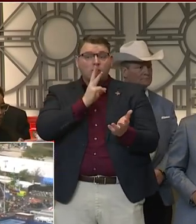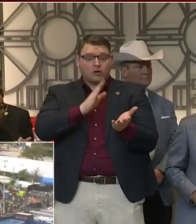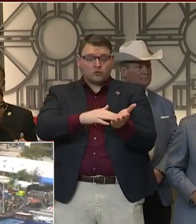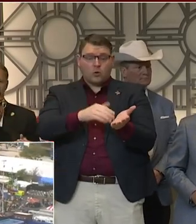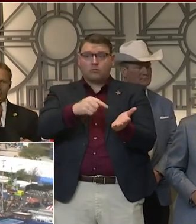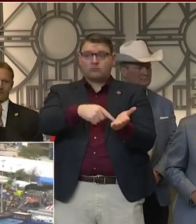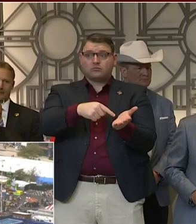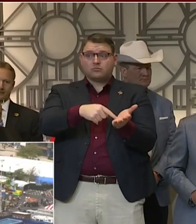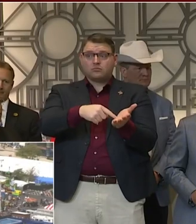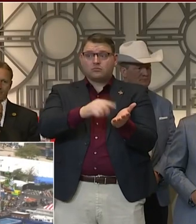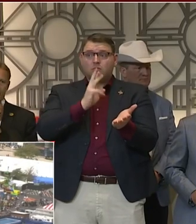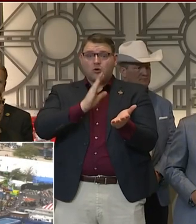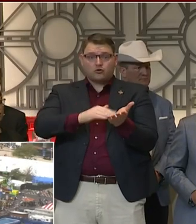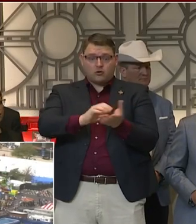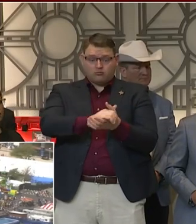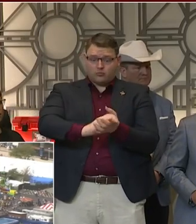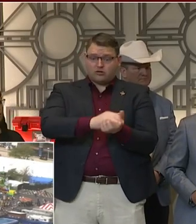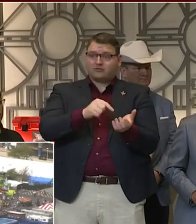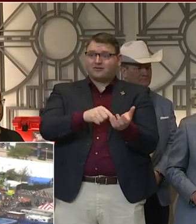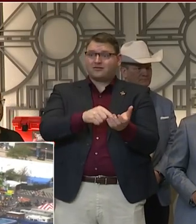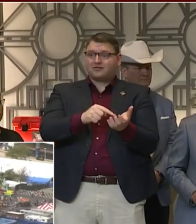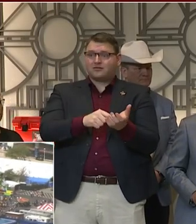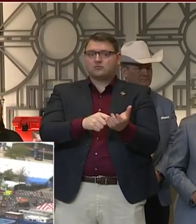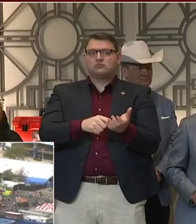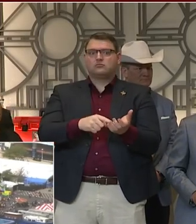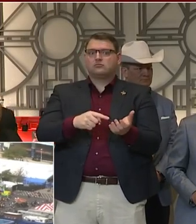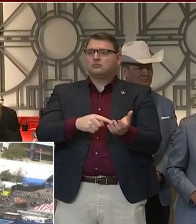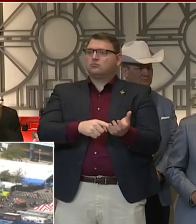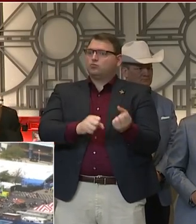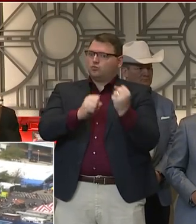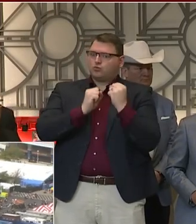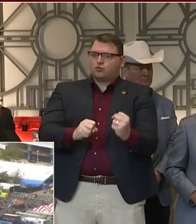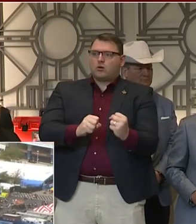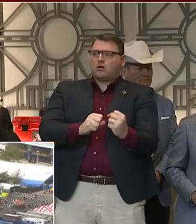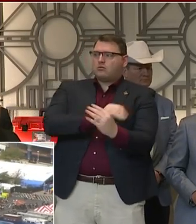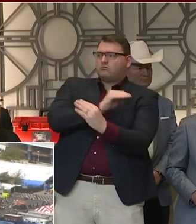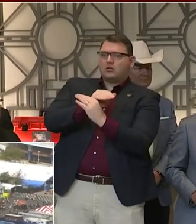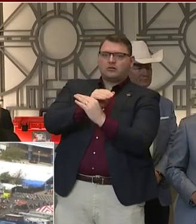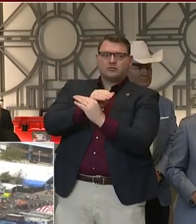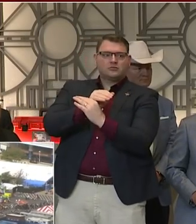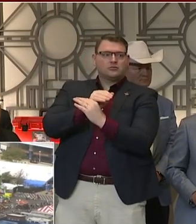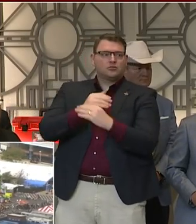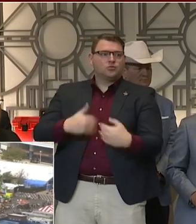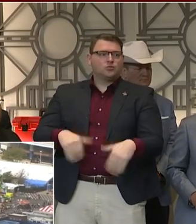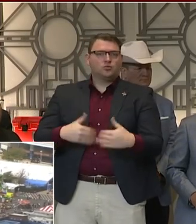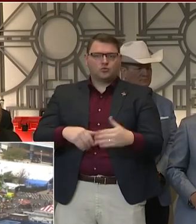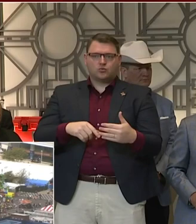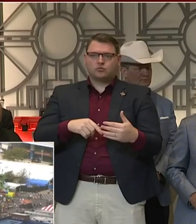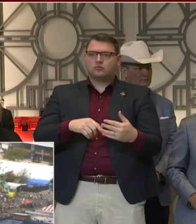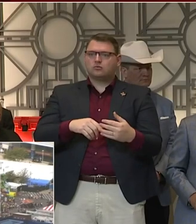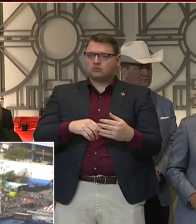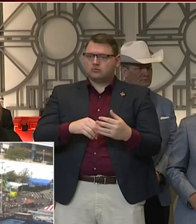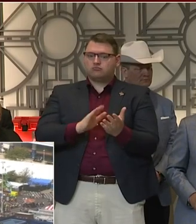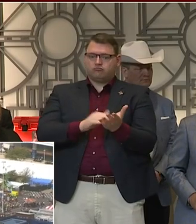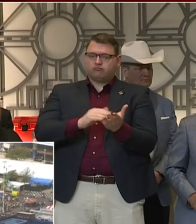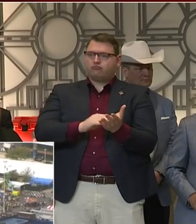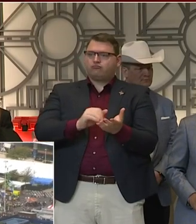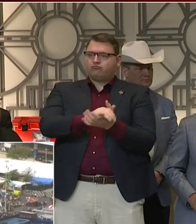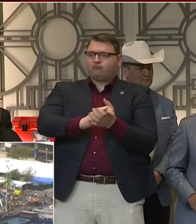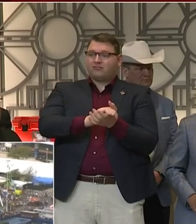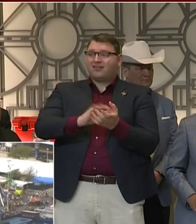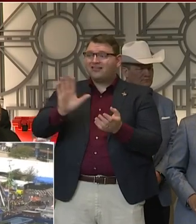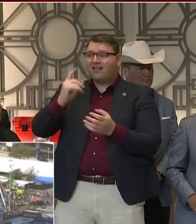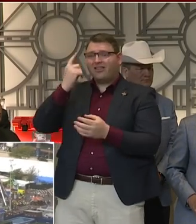number one way to fight against a variety of respiratory conditions and infectious disease conditions is not hand